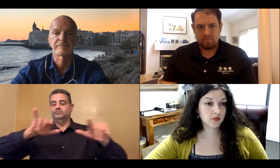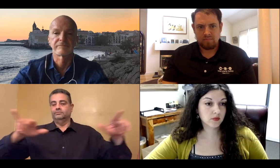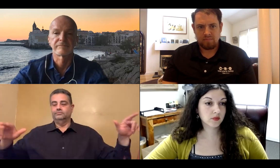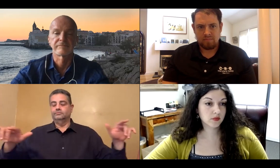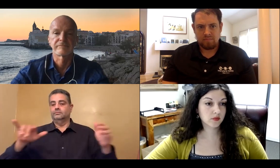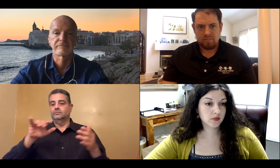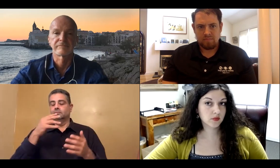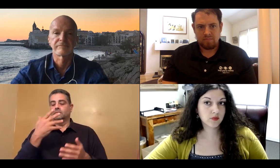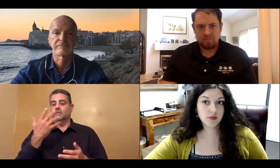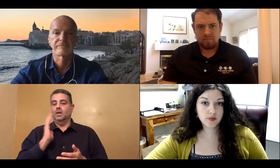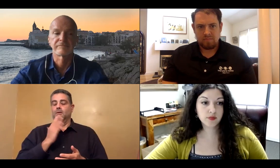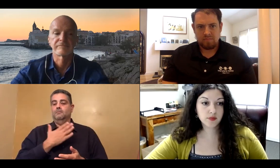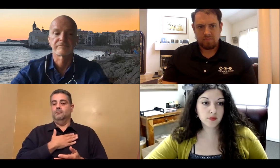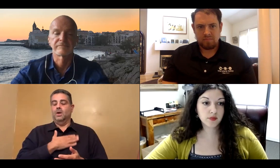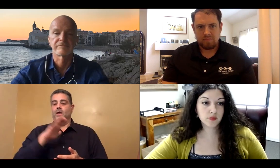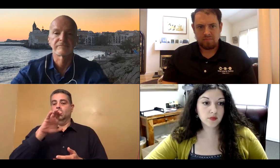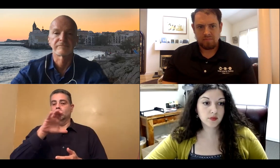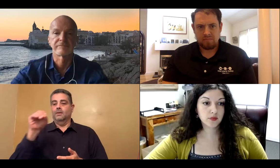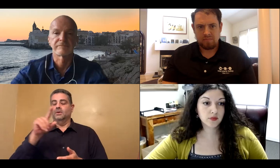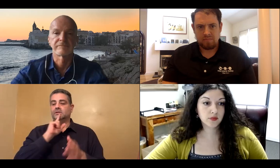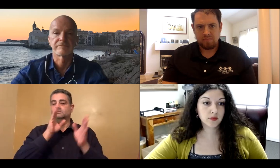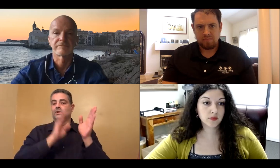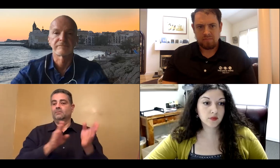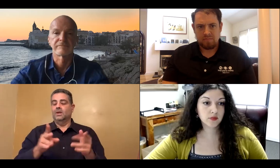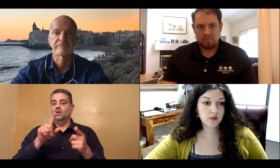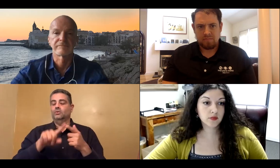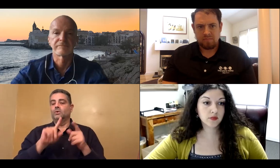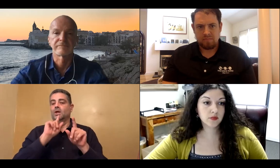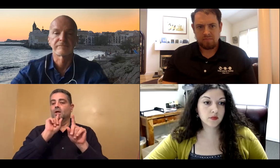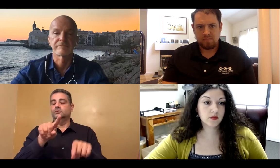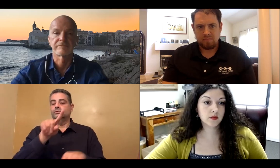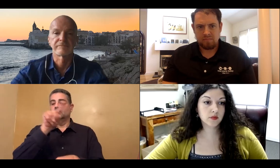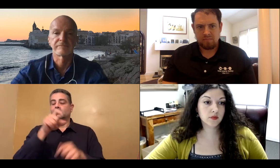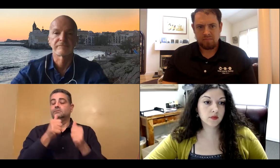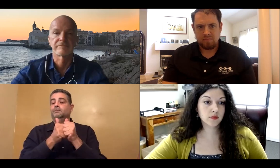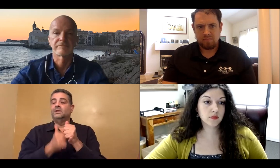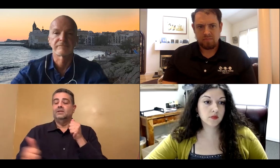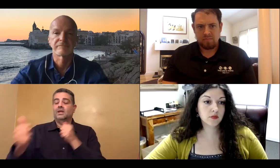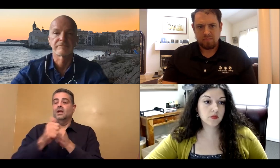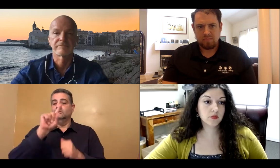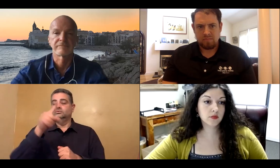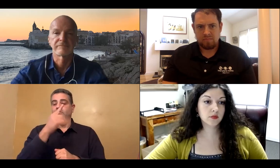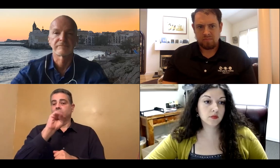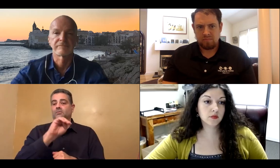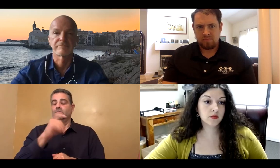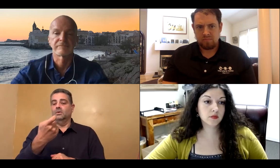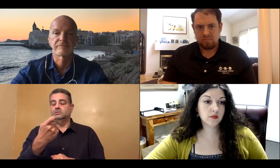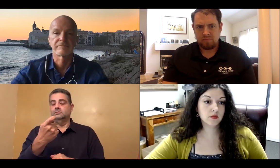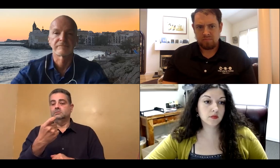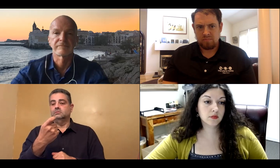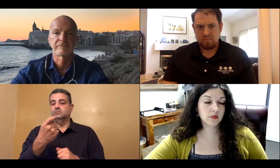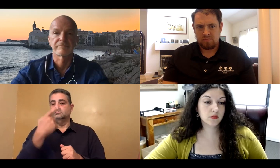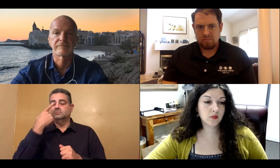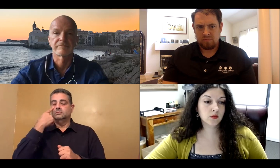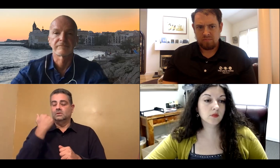But it's usually has to do with how to make MMX work best on different platforms. So to answer your question.